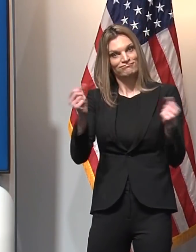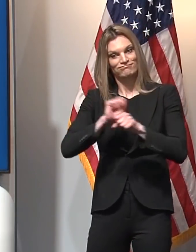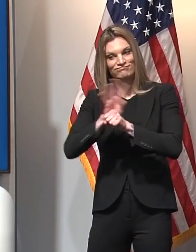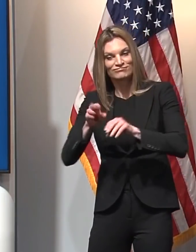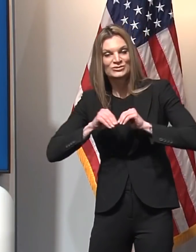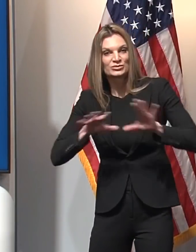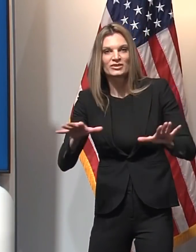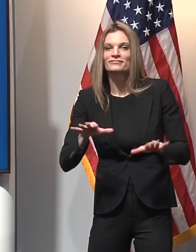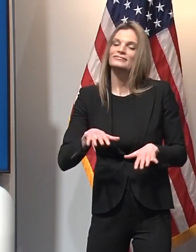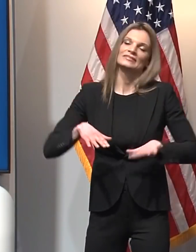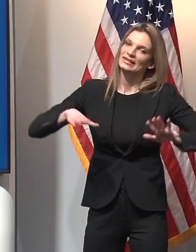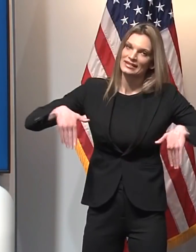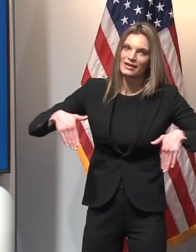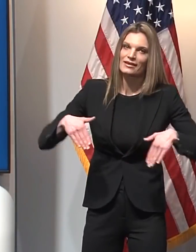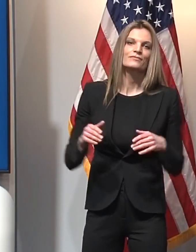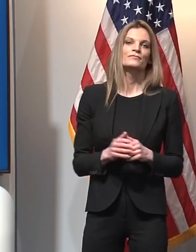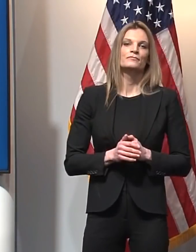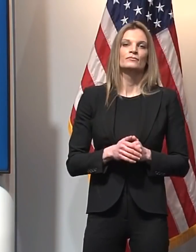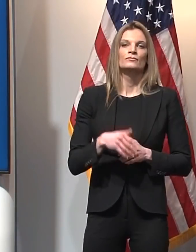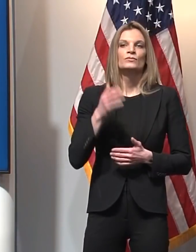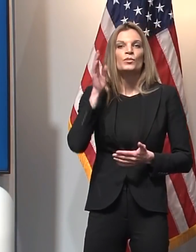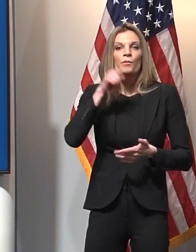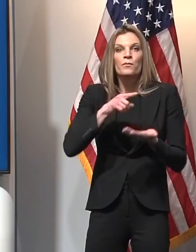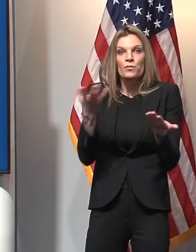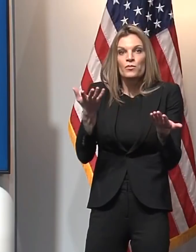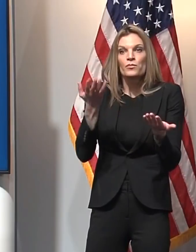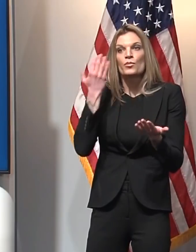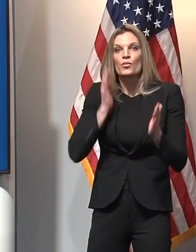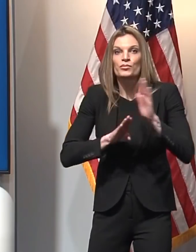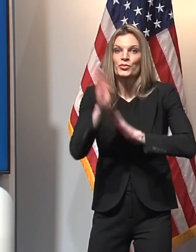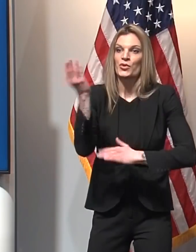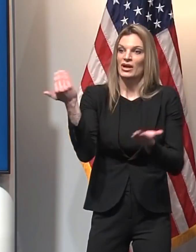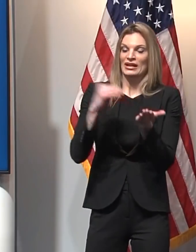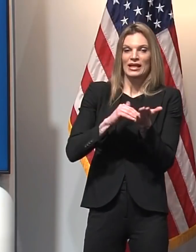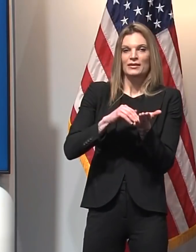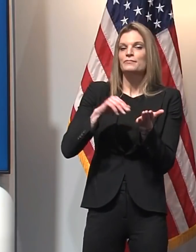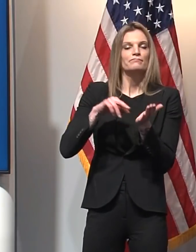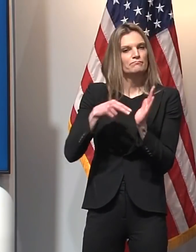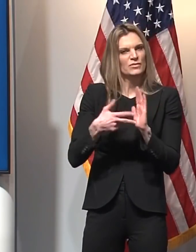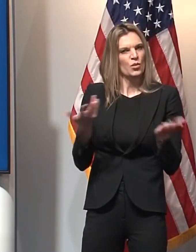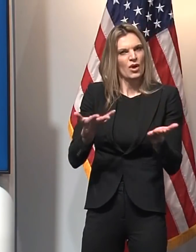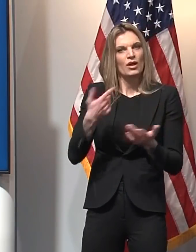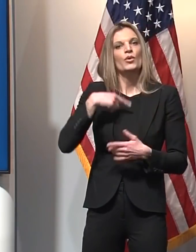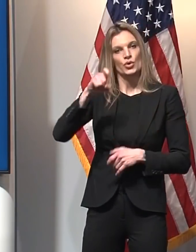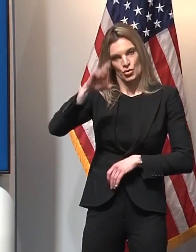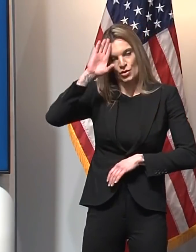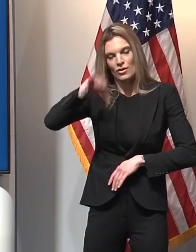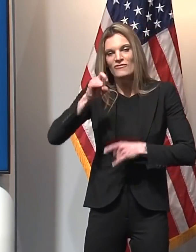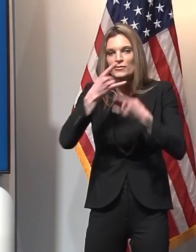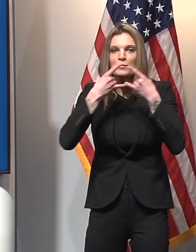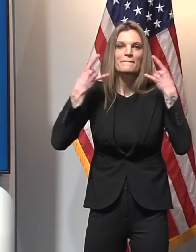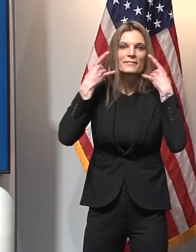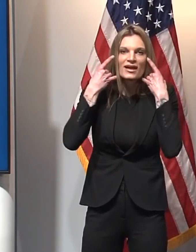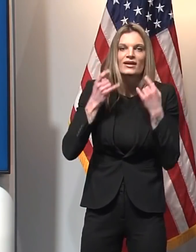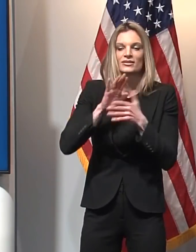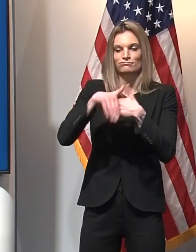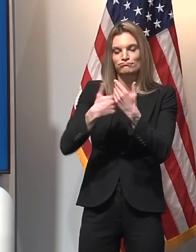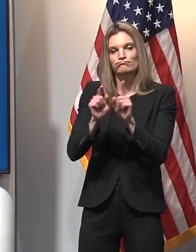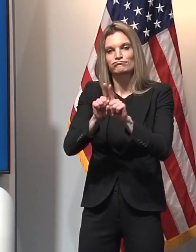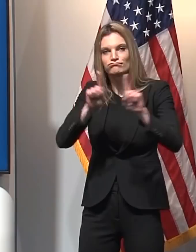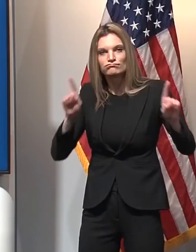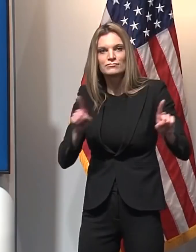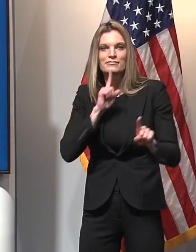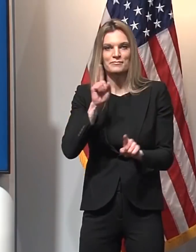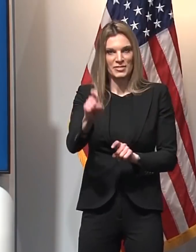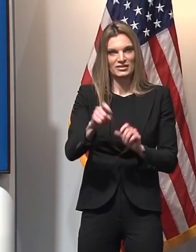exactly what to do to end this pandemic. Wear mask, socially distance and wash your hands. I'm